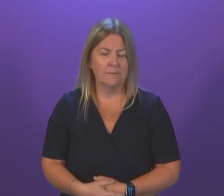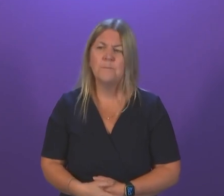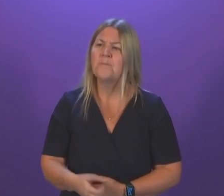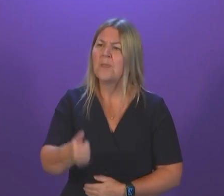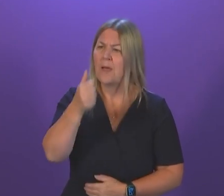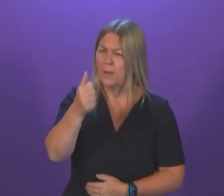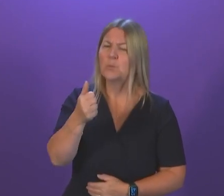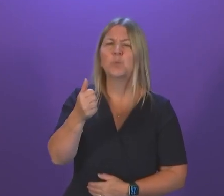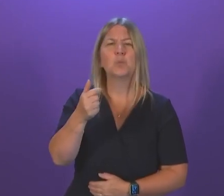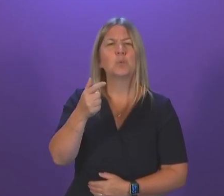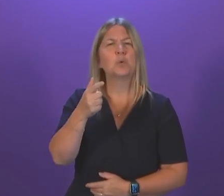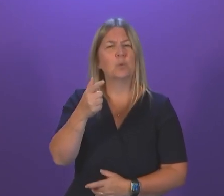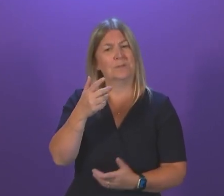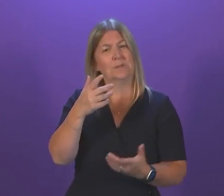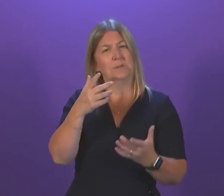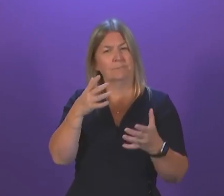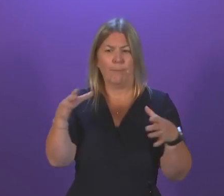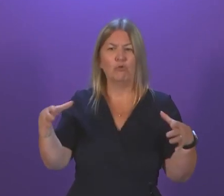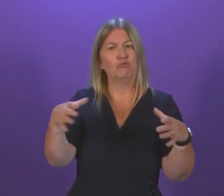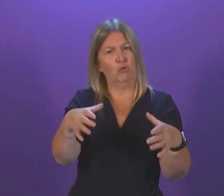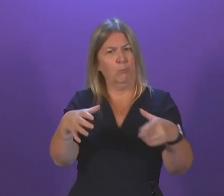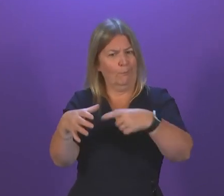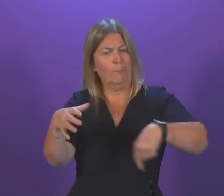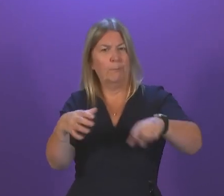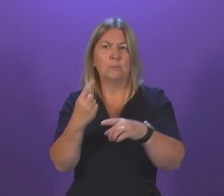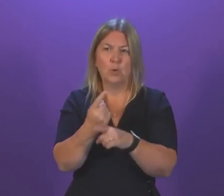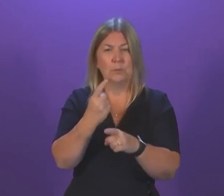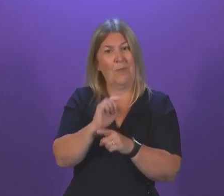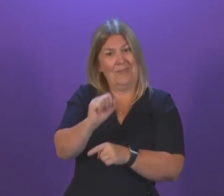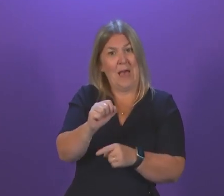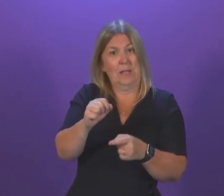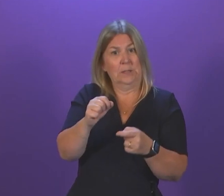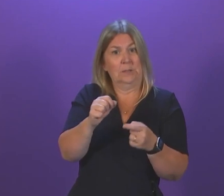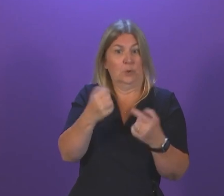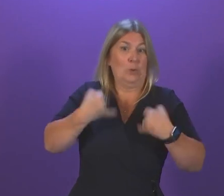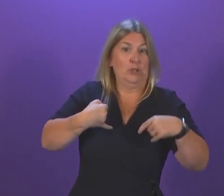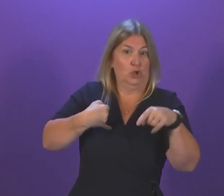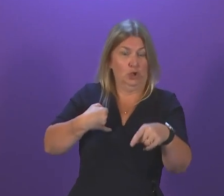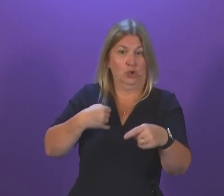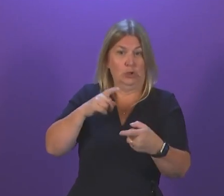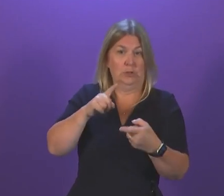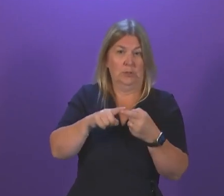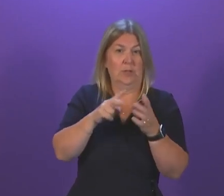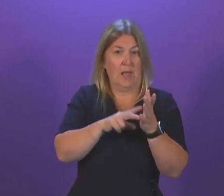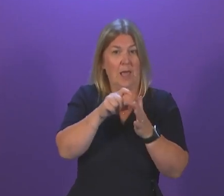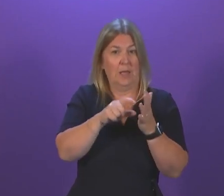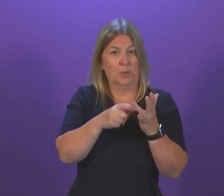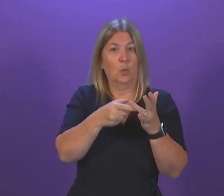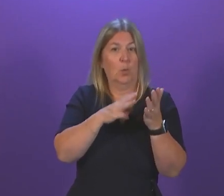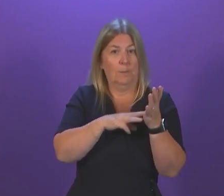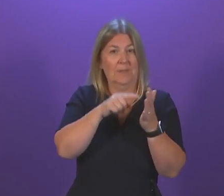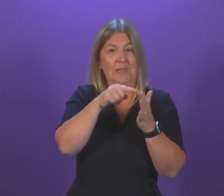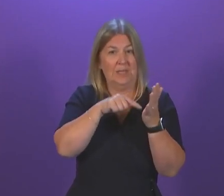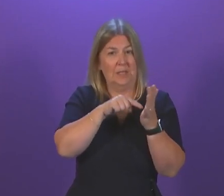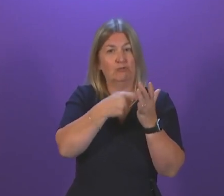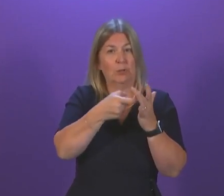-party parliamentary group on endometriosis made some recommendations, which of course we will consider. They have already been considered in the context of